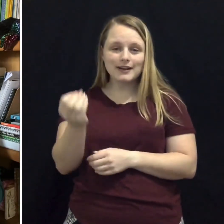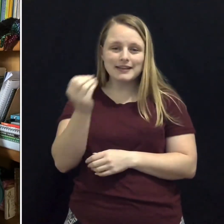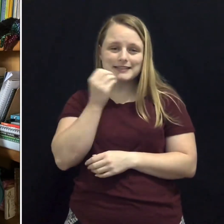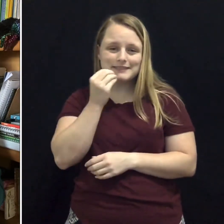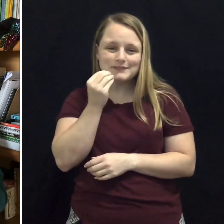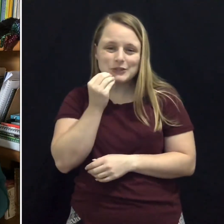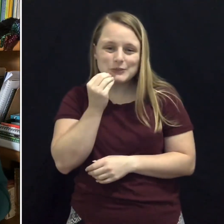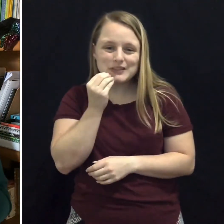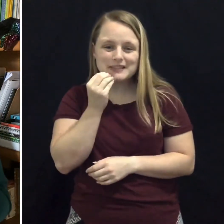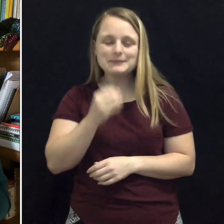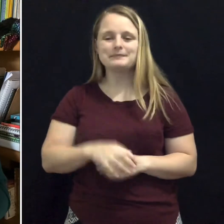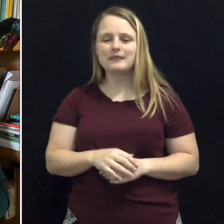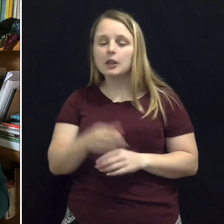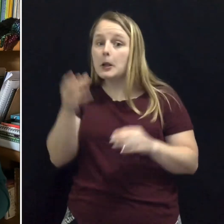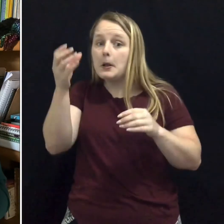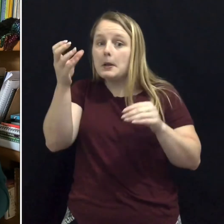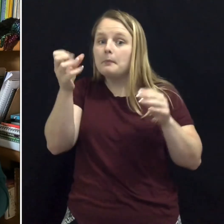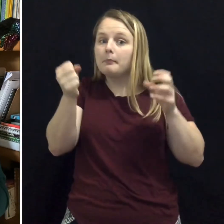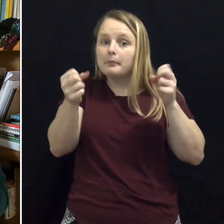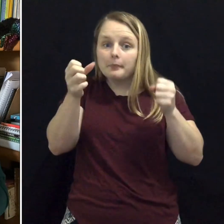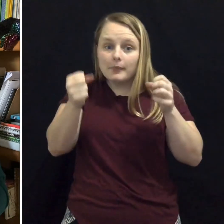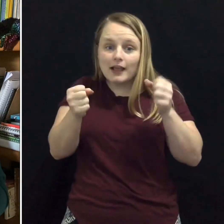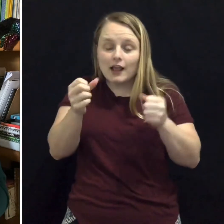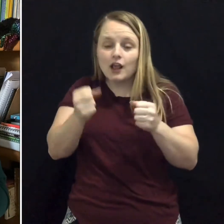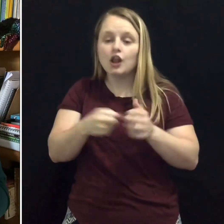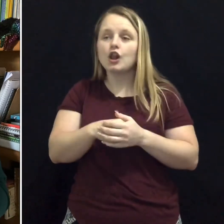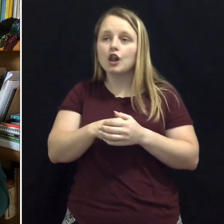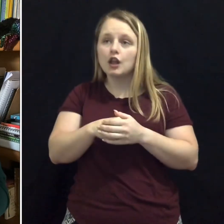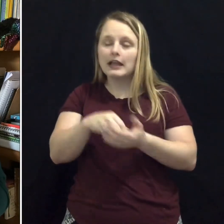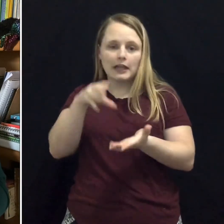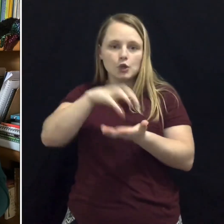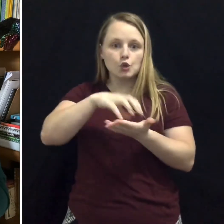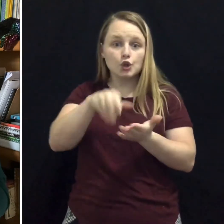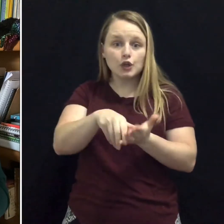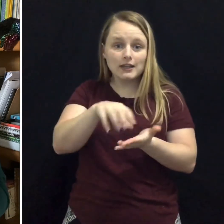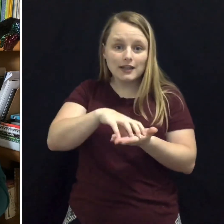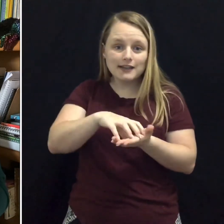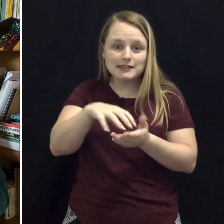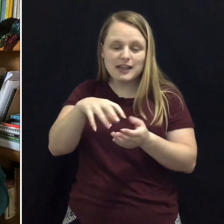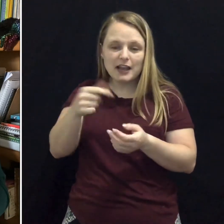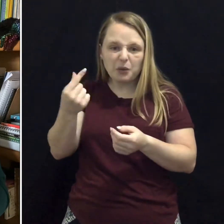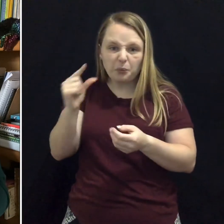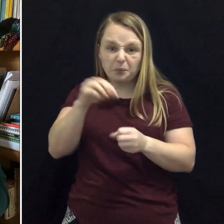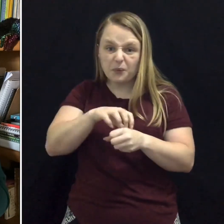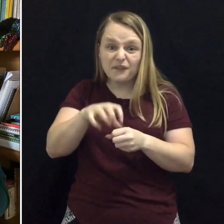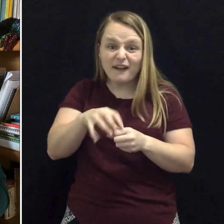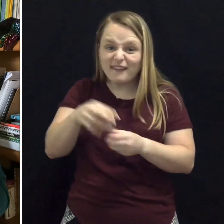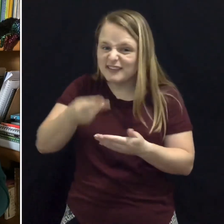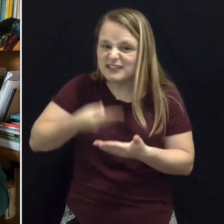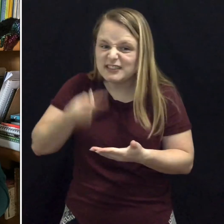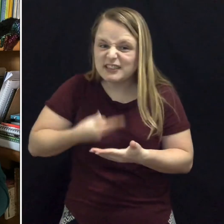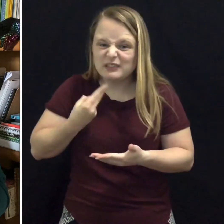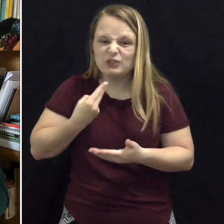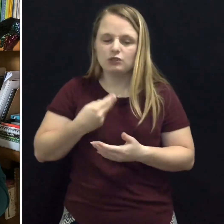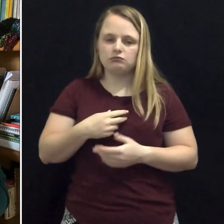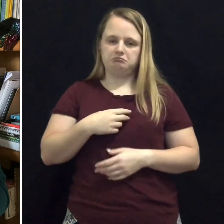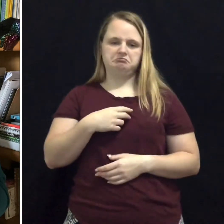Morning snack is here for you. Milk and cookies and broccoli stew.